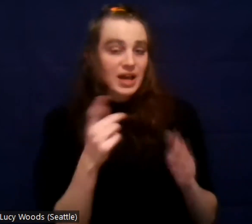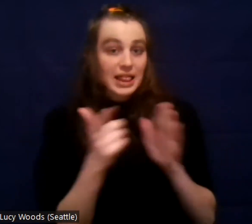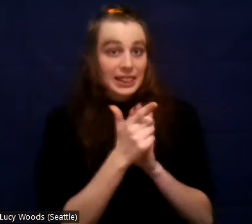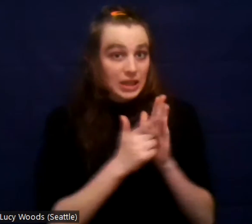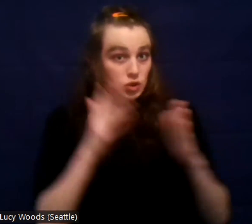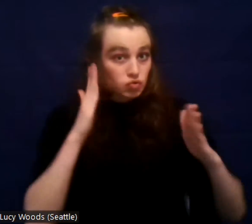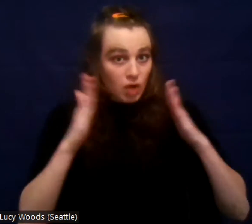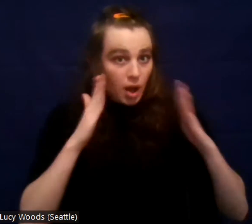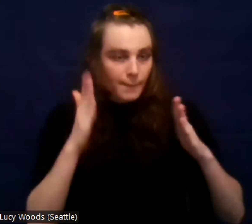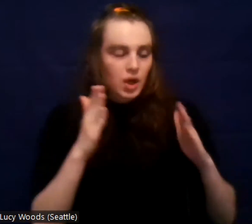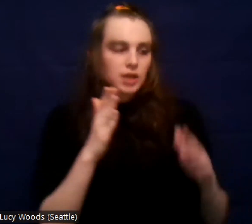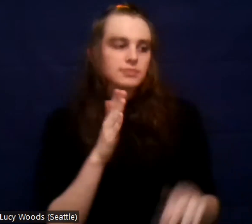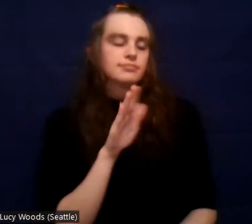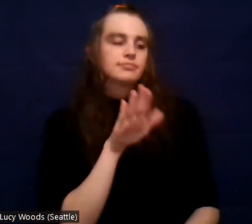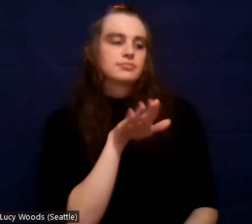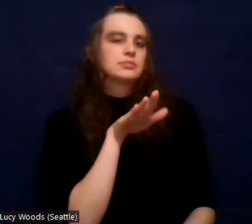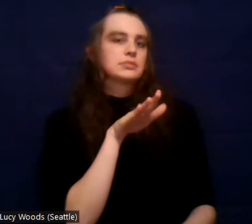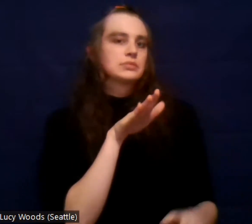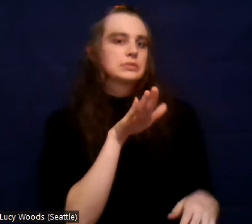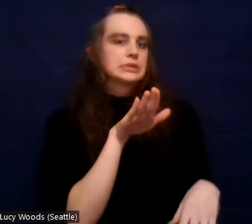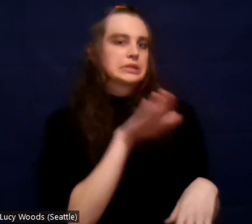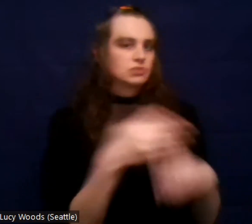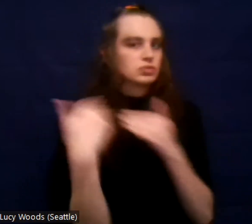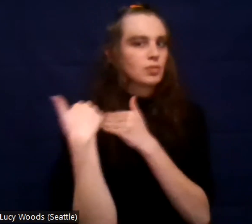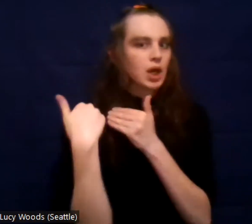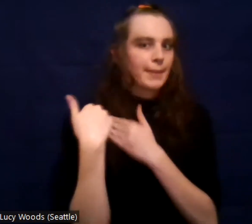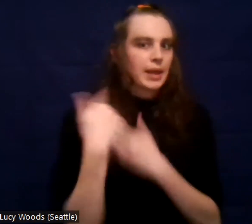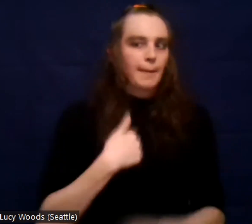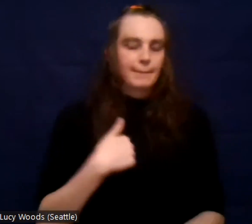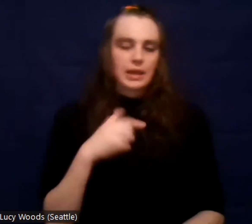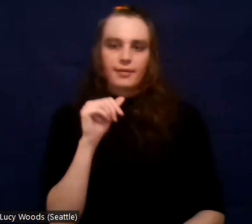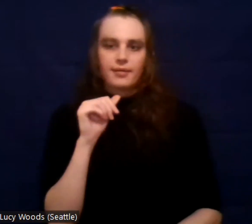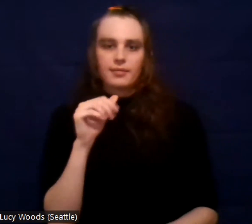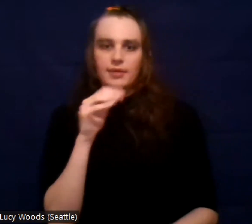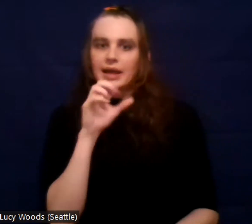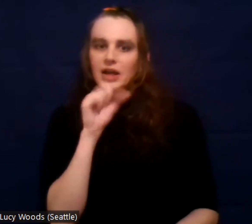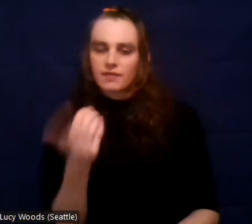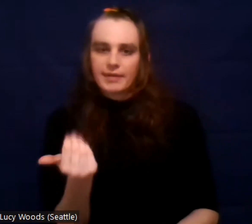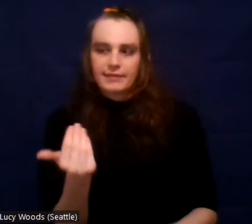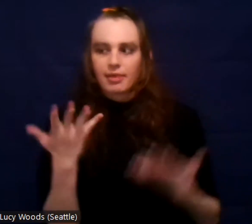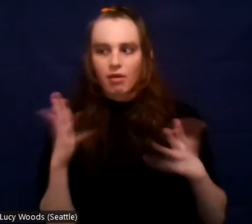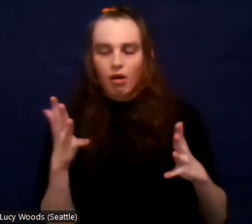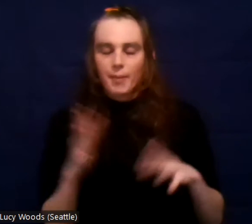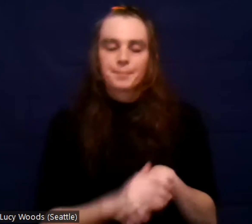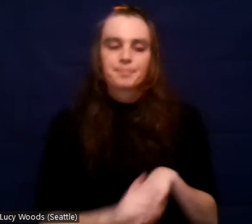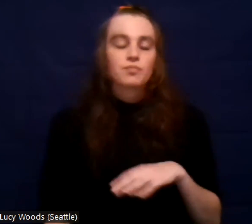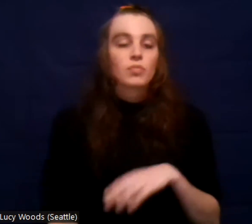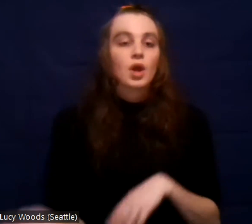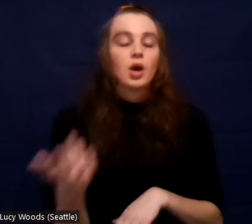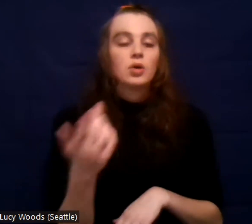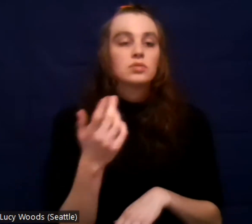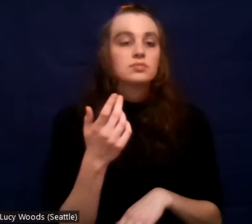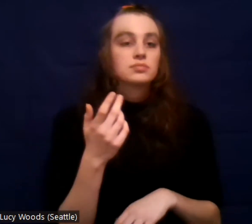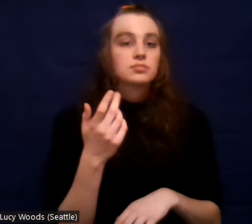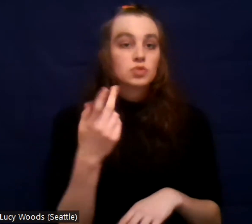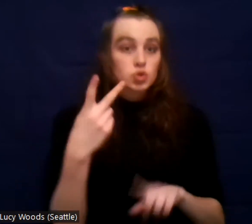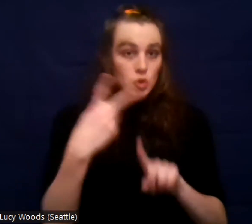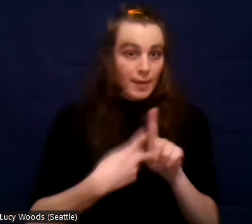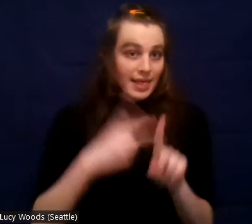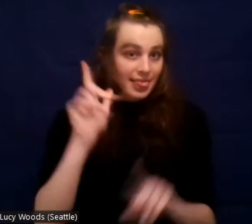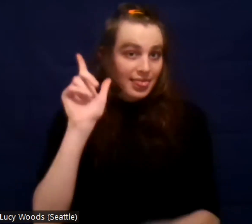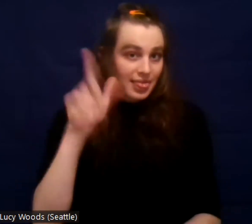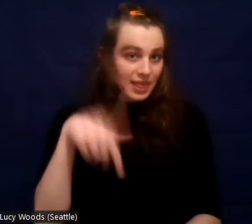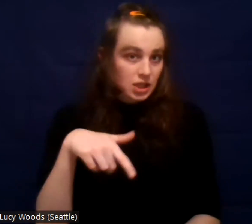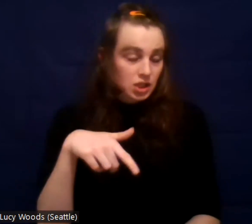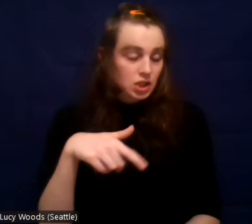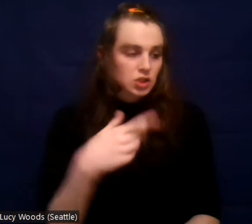at, and, and after like two months of staying in Albuquerque on our way back, we got arrested. Um, the truck that was his was